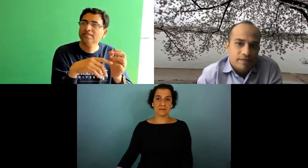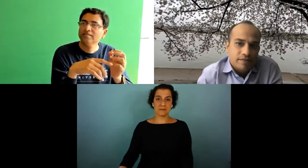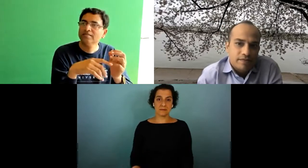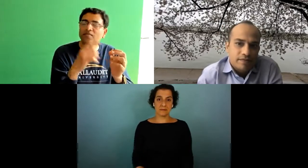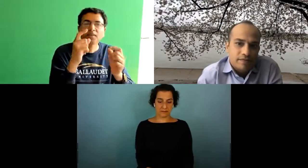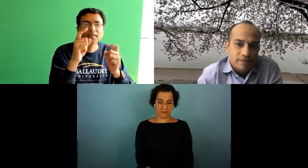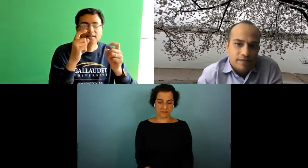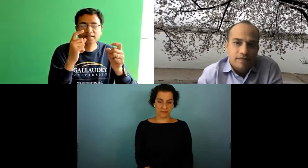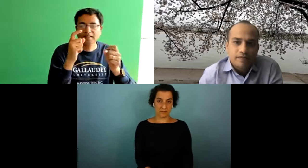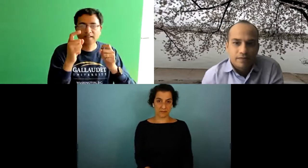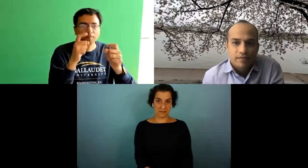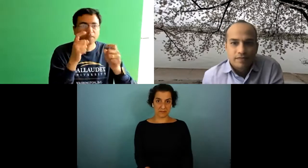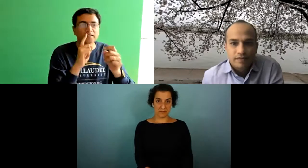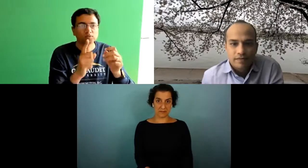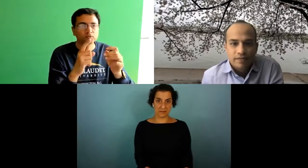that's one approach